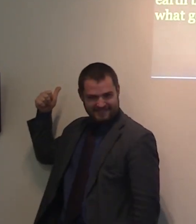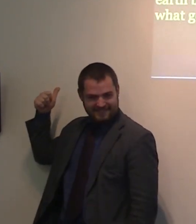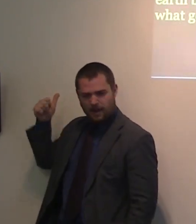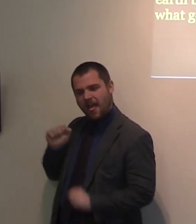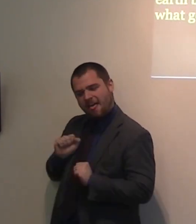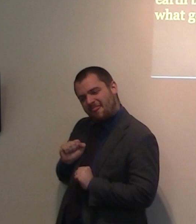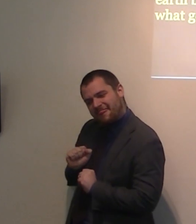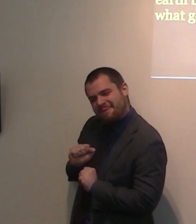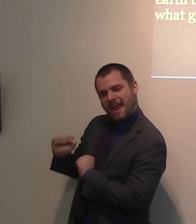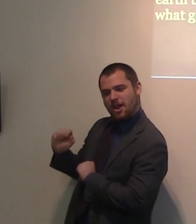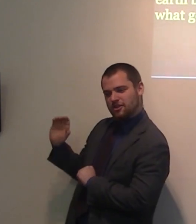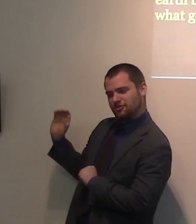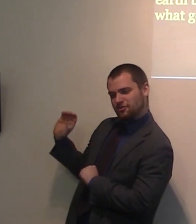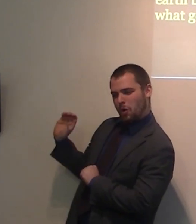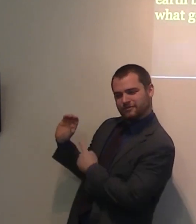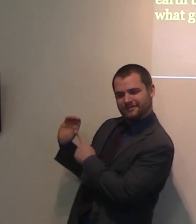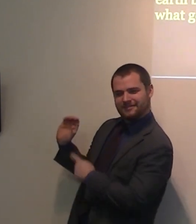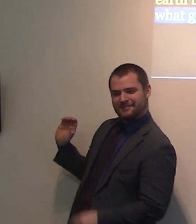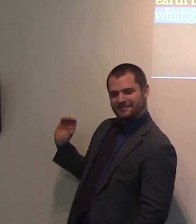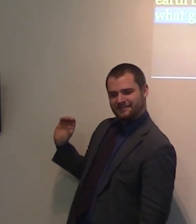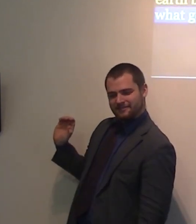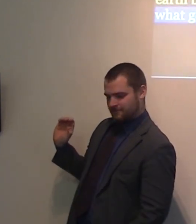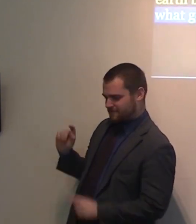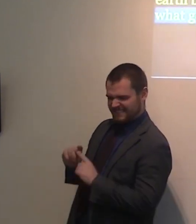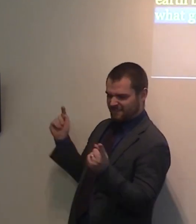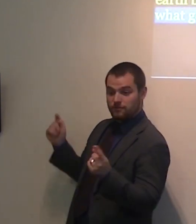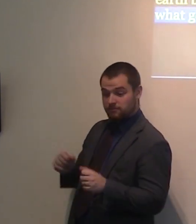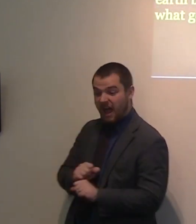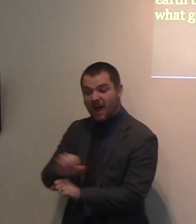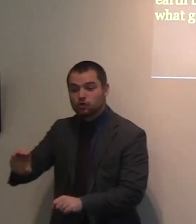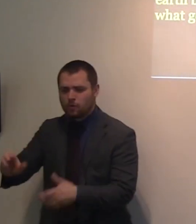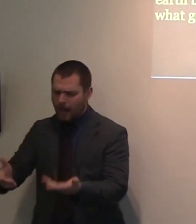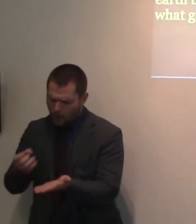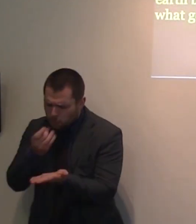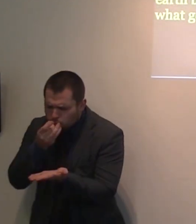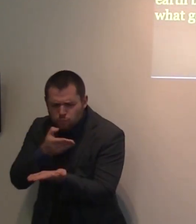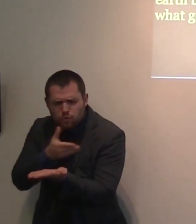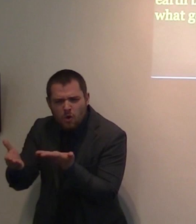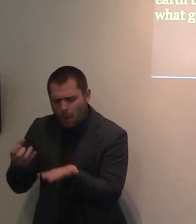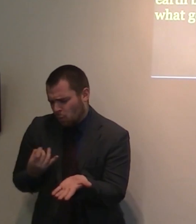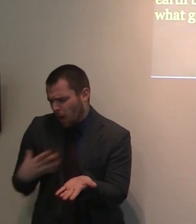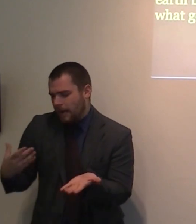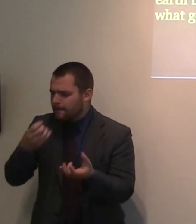than our crystal and pure salt we have nowadays. And there